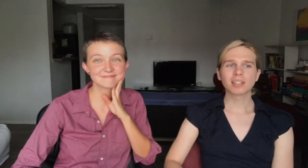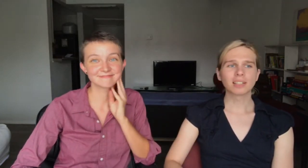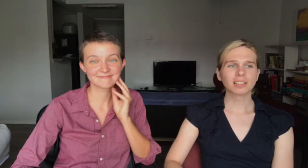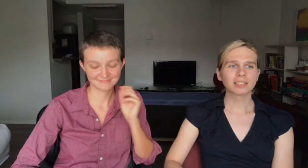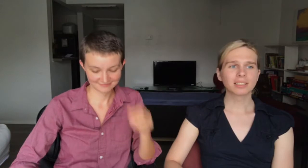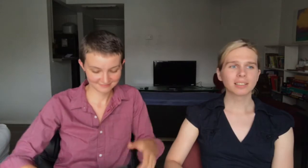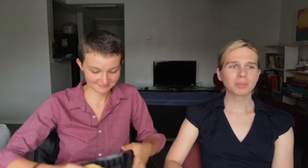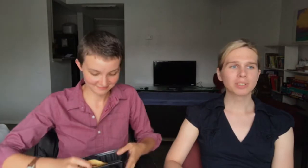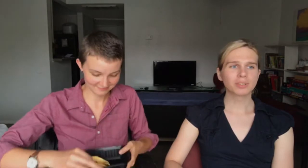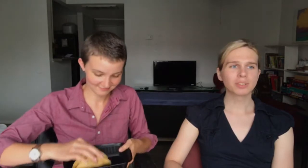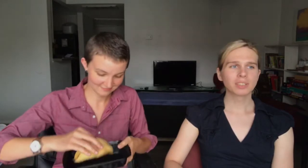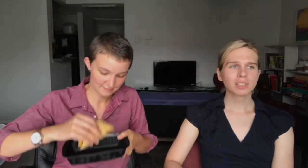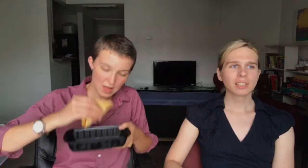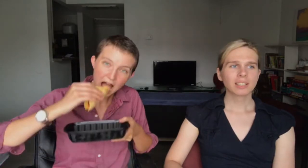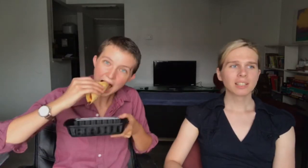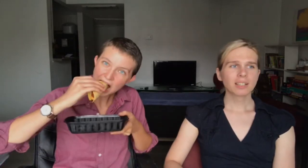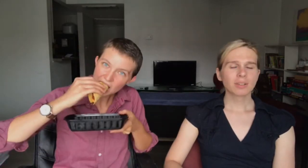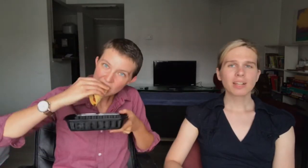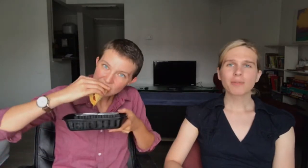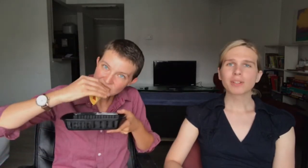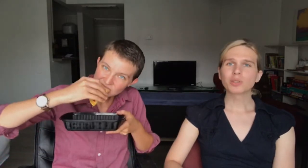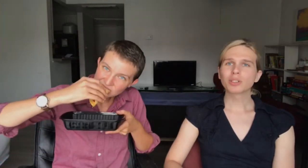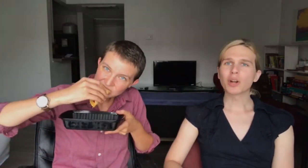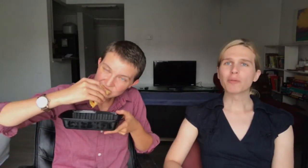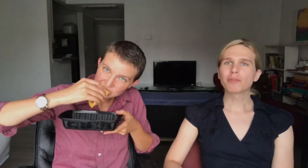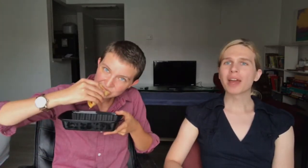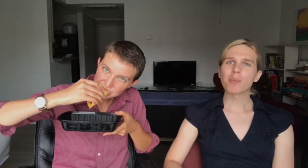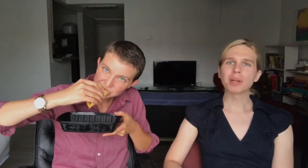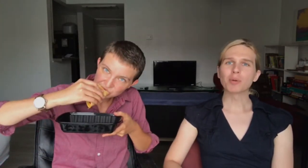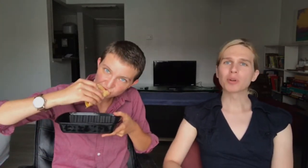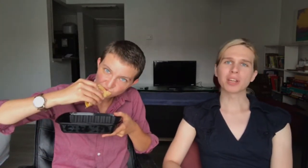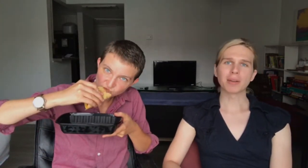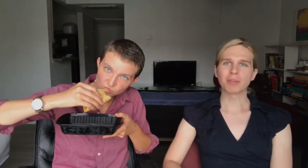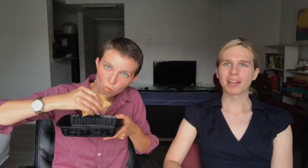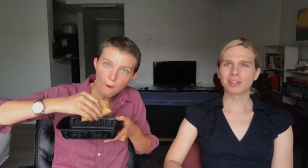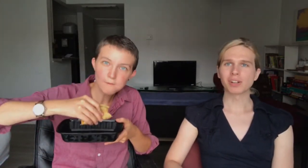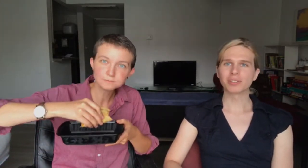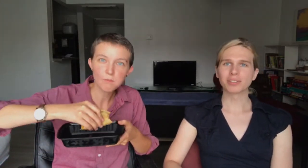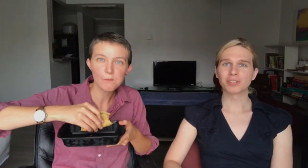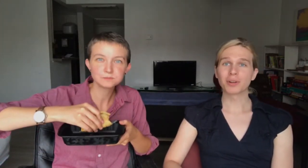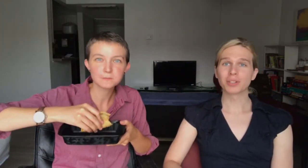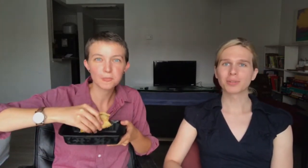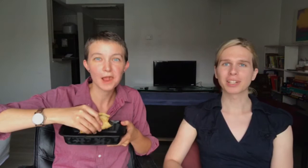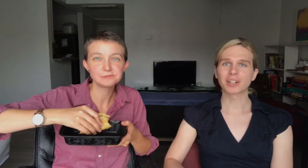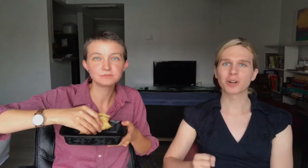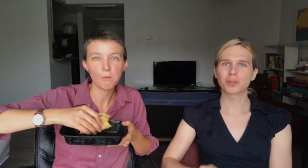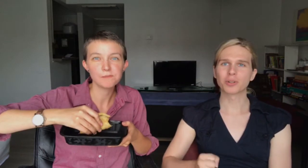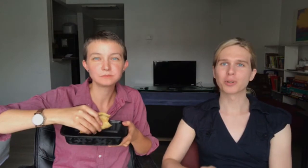uh, it was none of this, you know, family board game night nonsense. No, this was, like, a hardcore